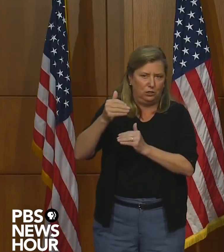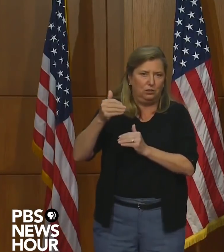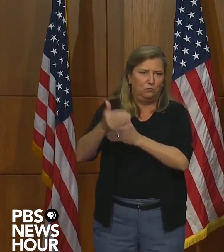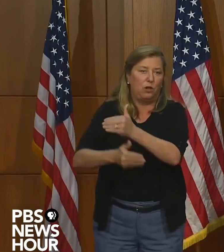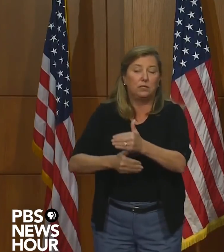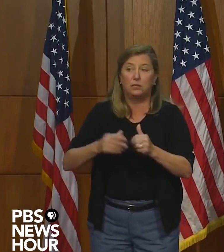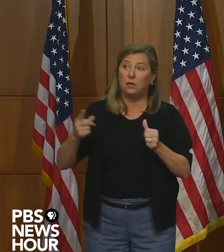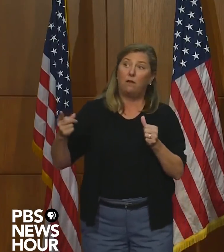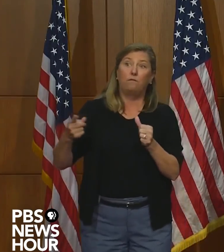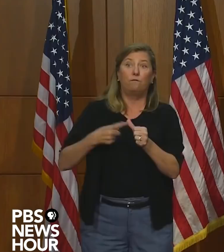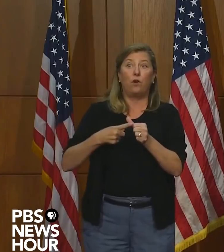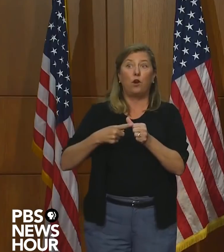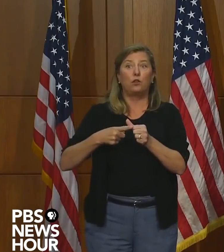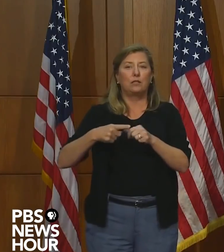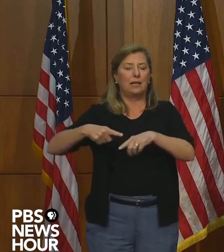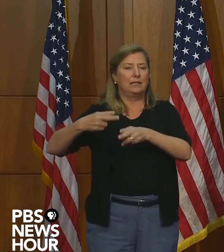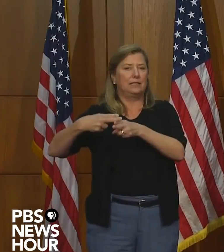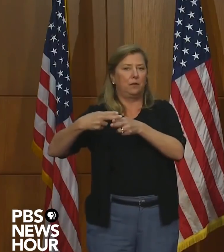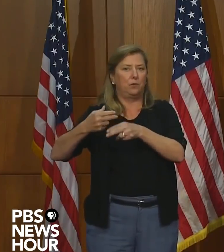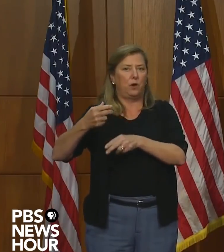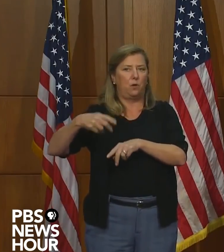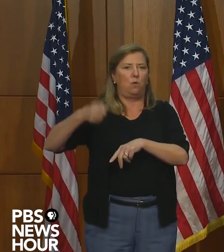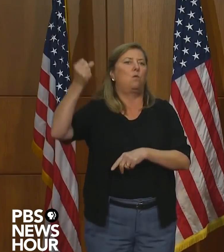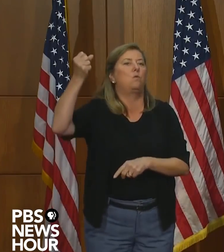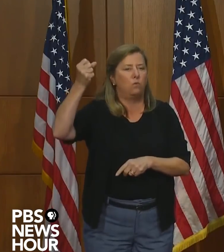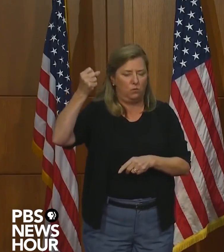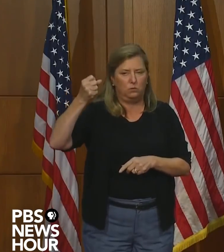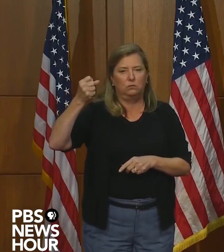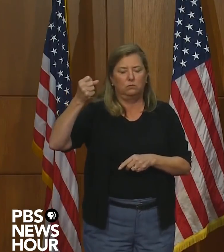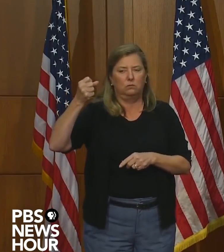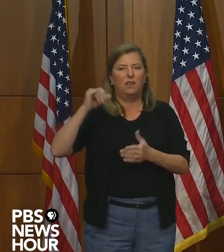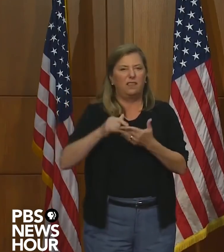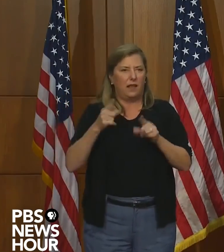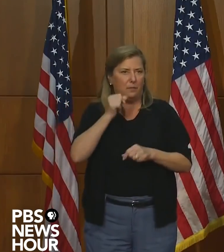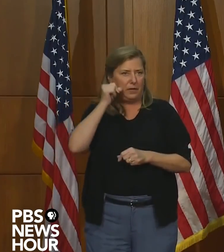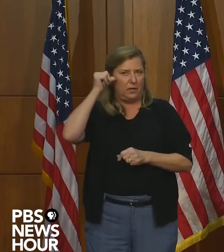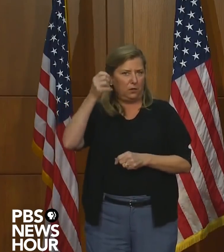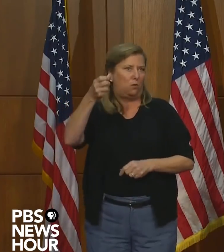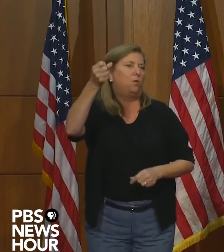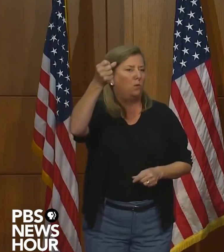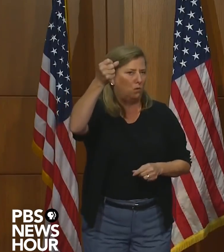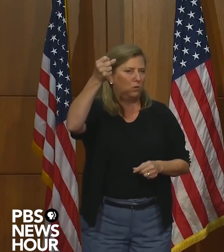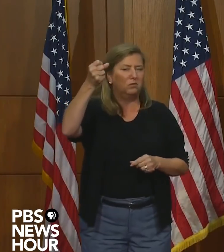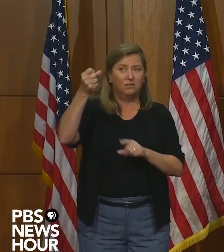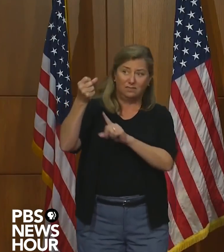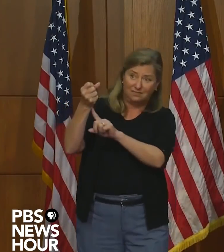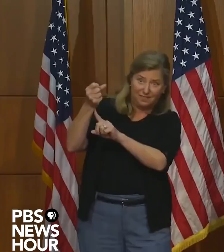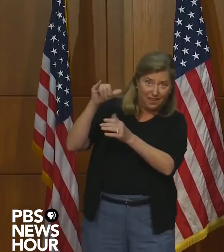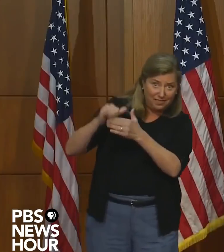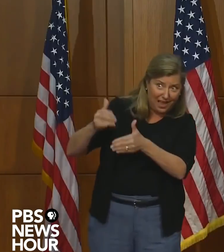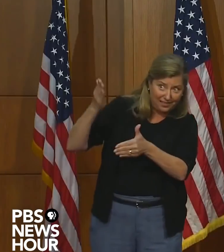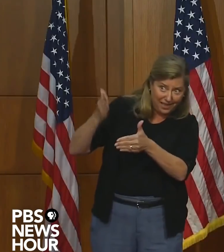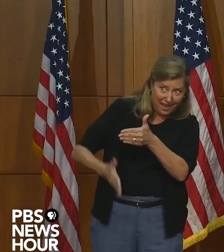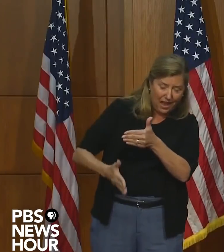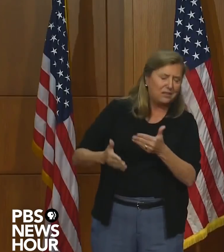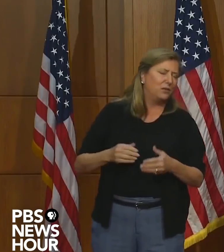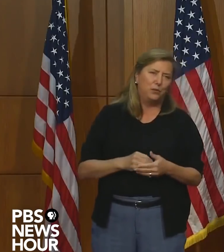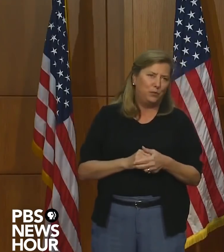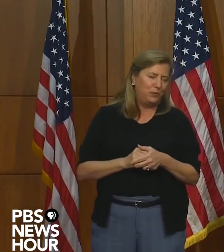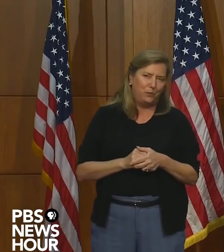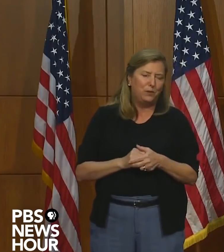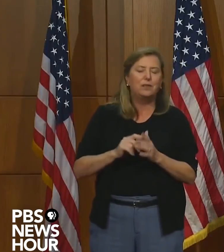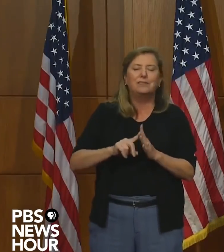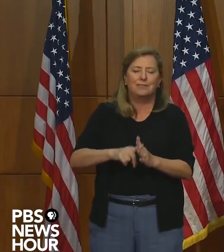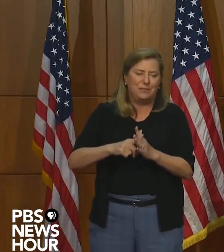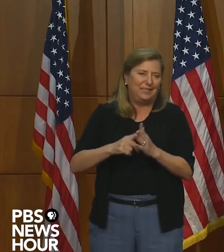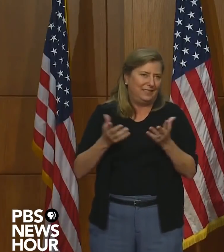was a temporary, uh, restrict, uh, retaining order or straining order entered yesterday. That is by no means the end of this issue. It